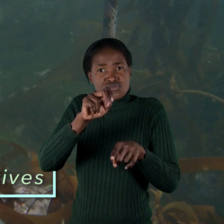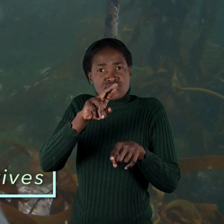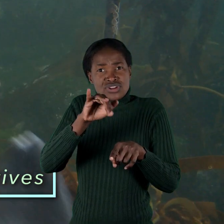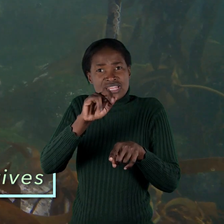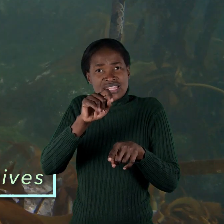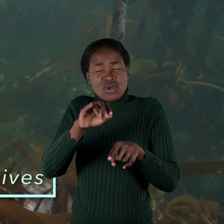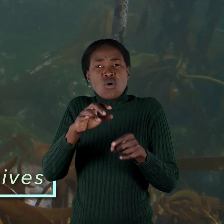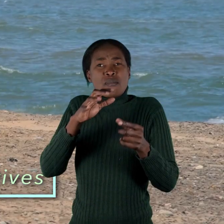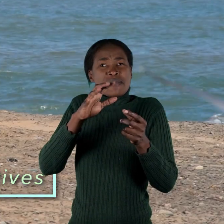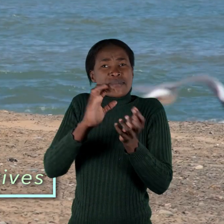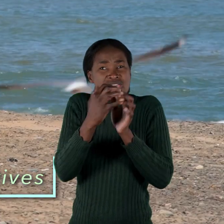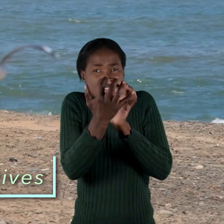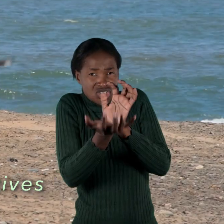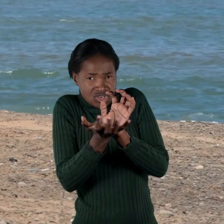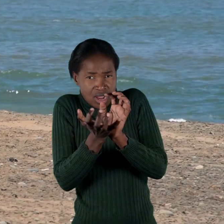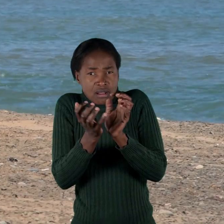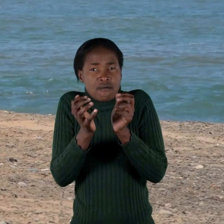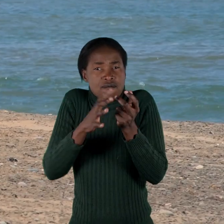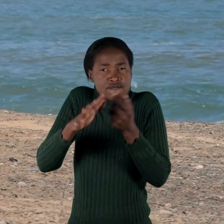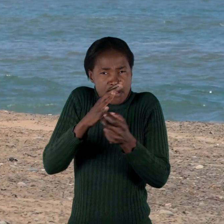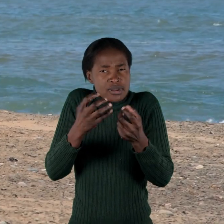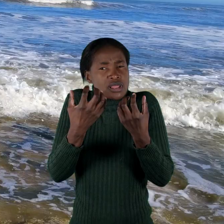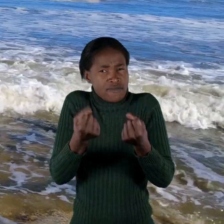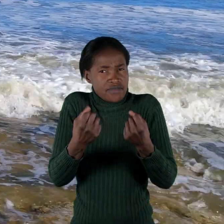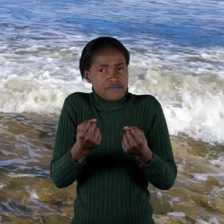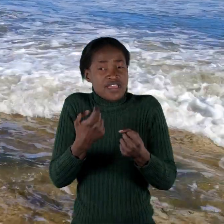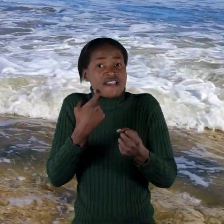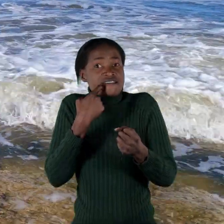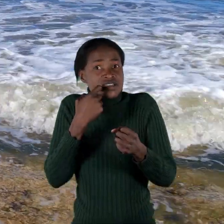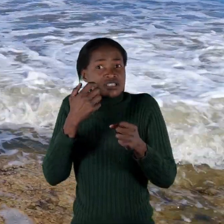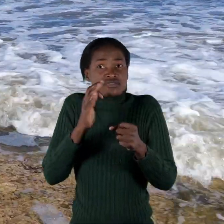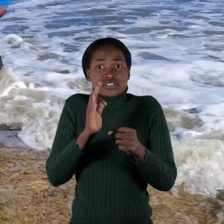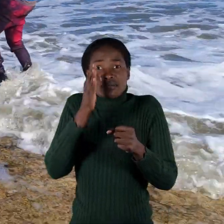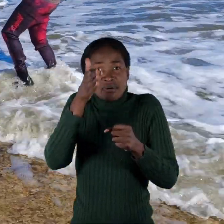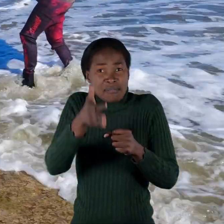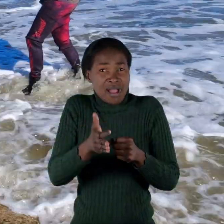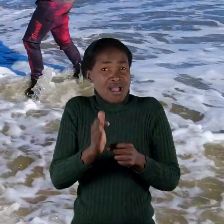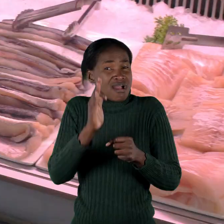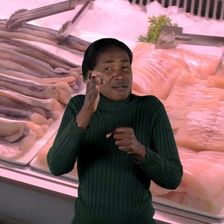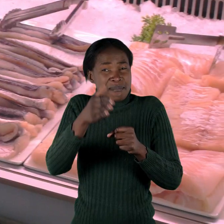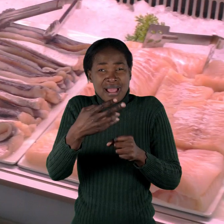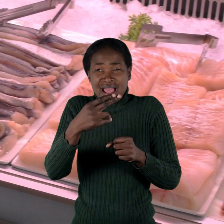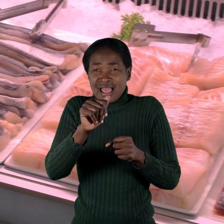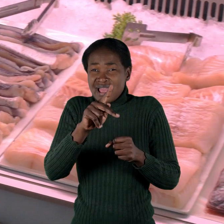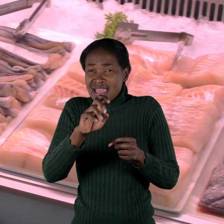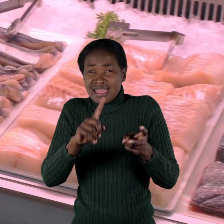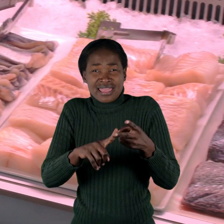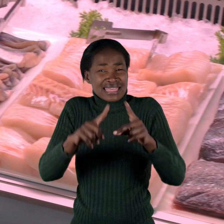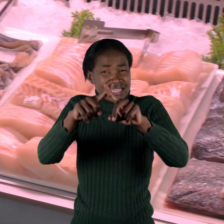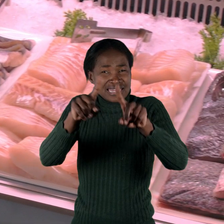relatives. Most of the fish, like hick, henclip, halyun and cob that Namibians know